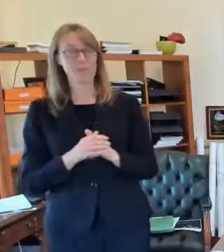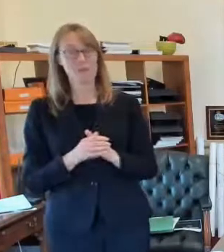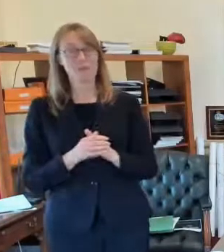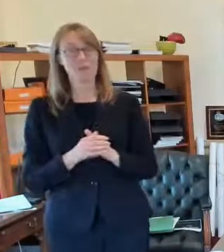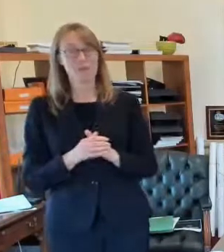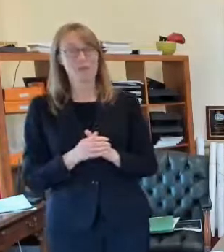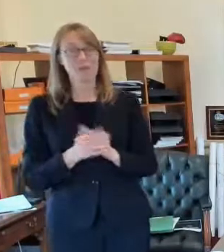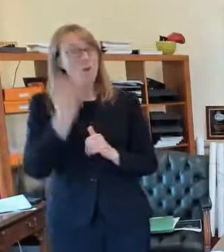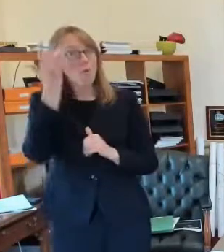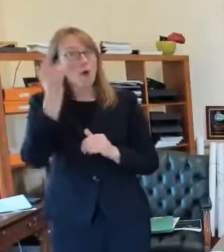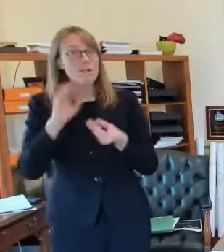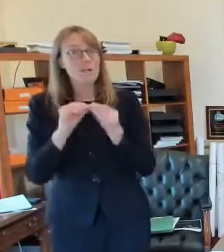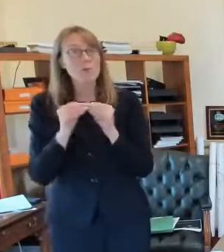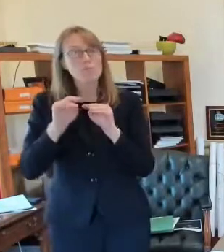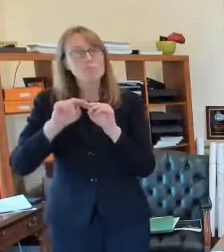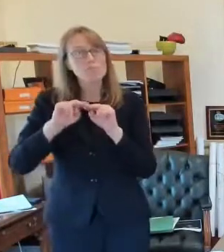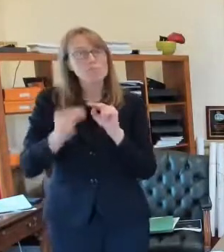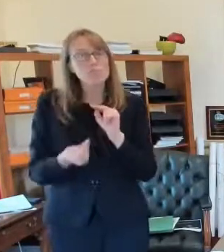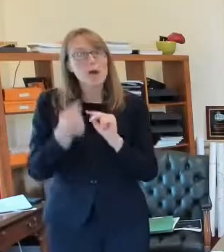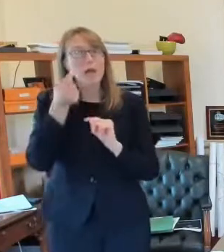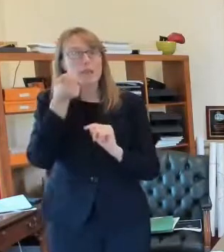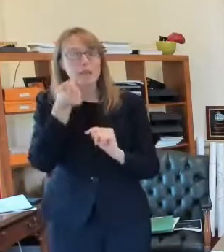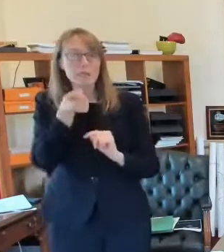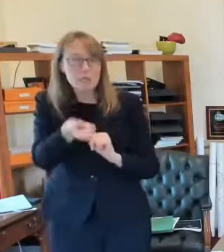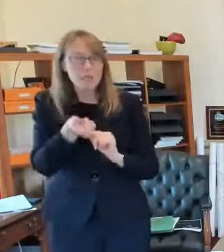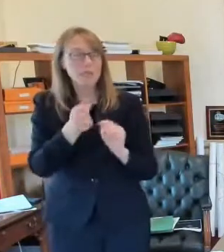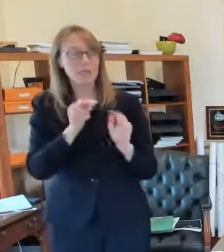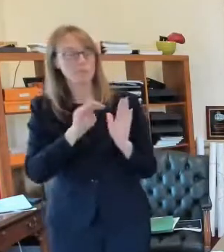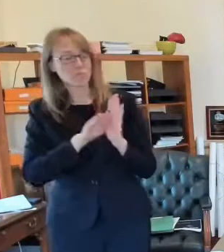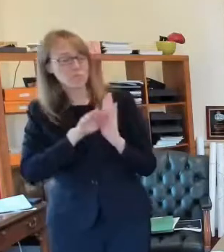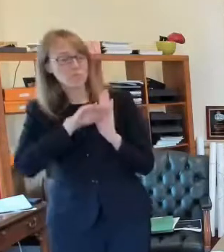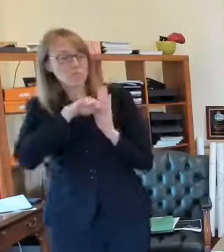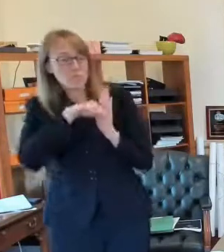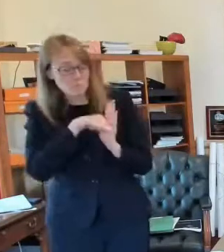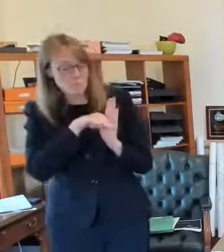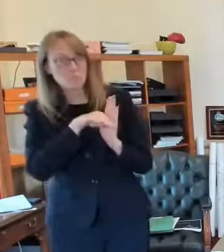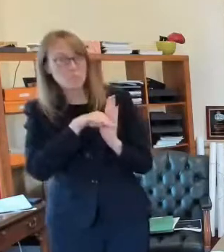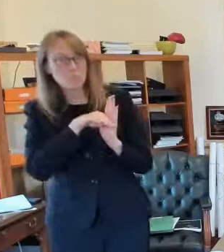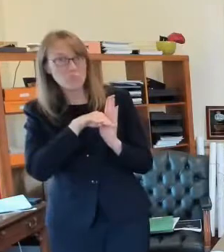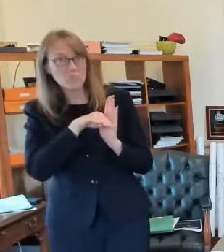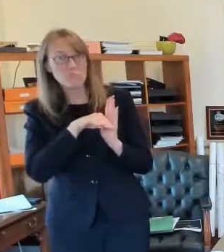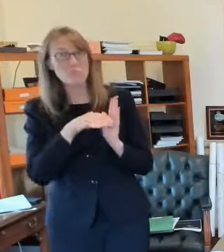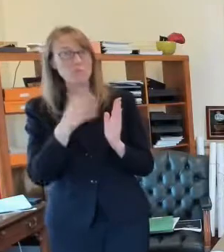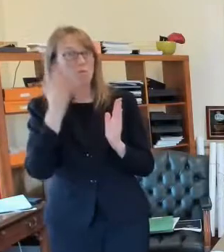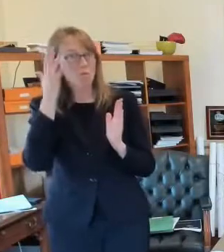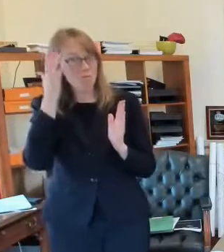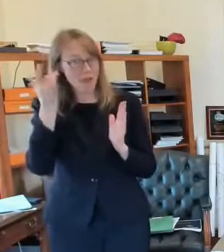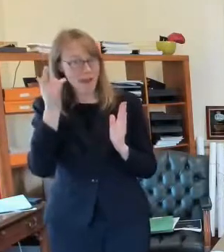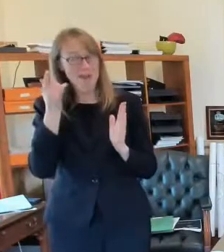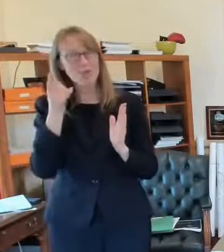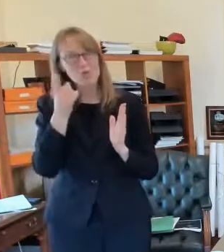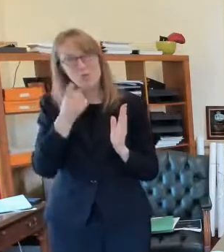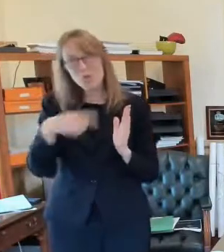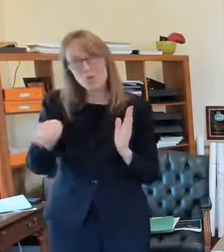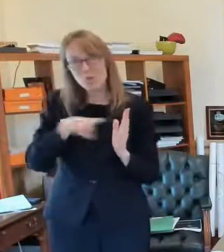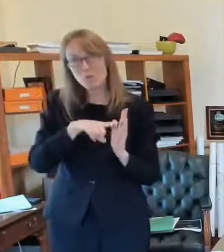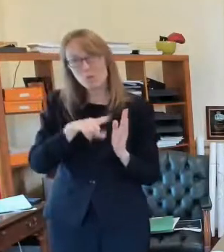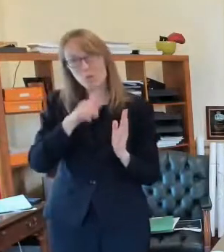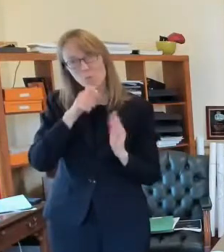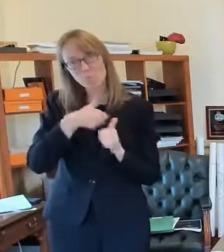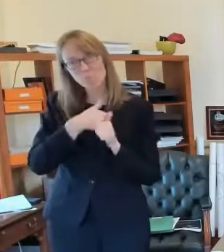are are being more careful who are wearing your mask who are social distancing and hopefully